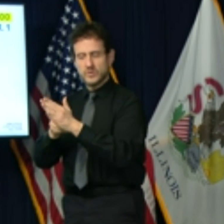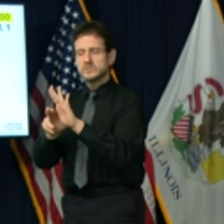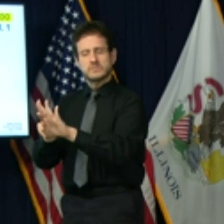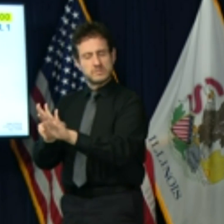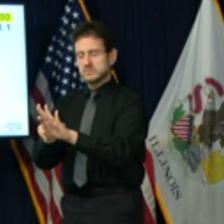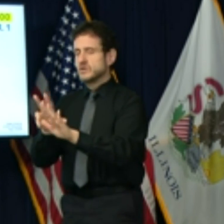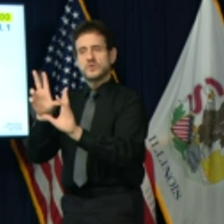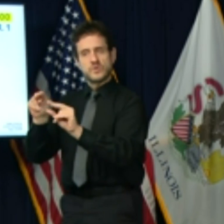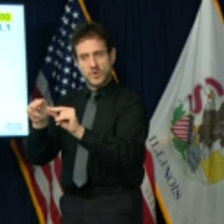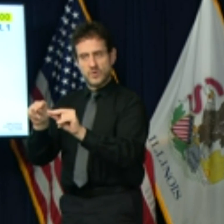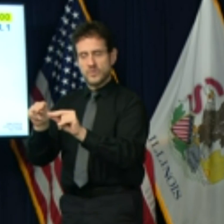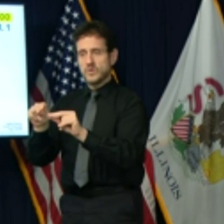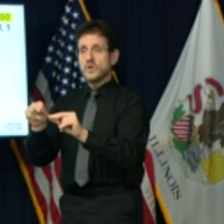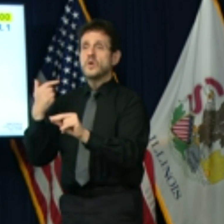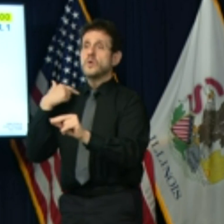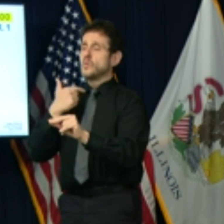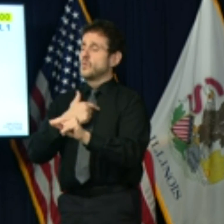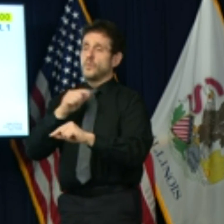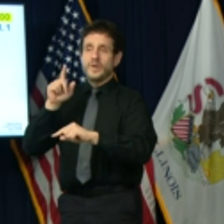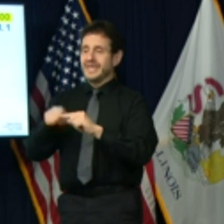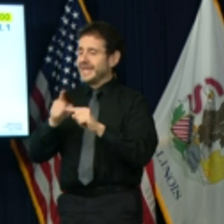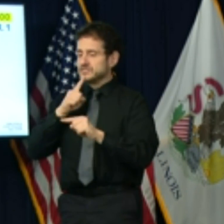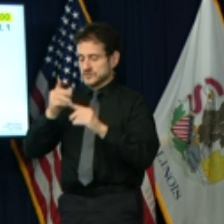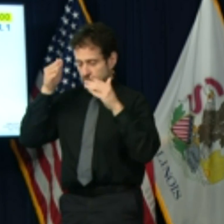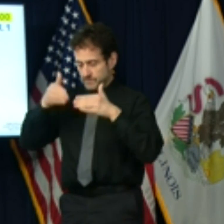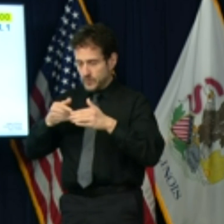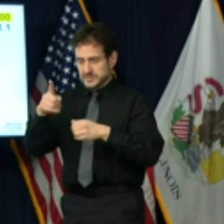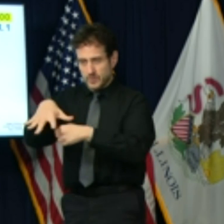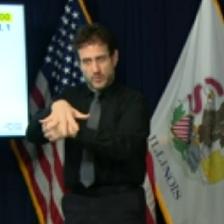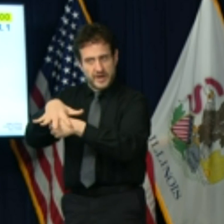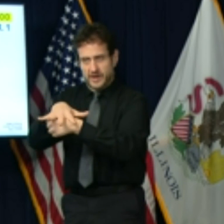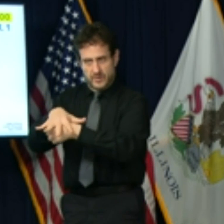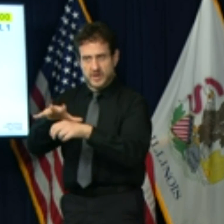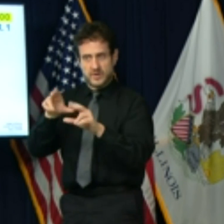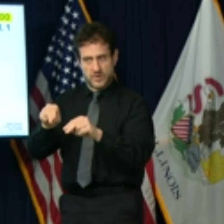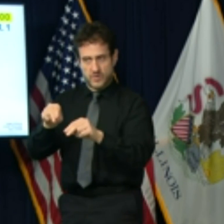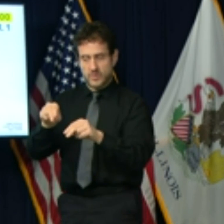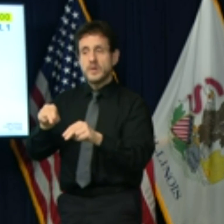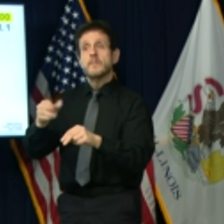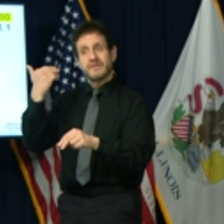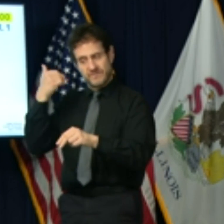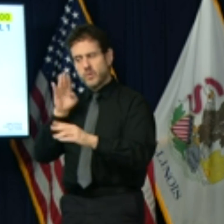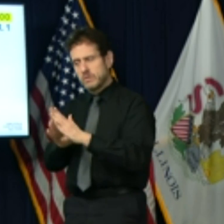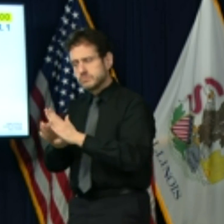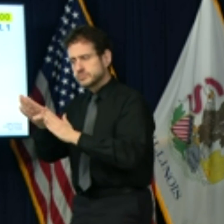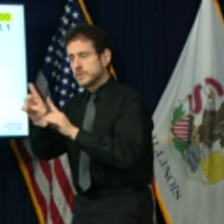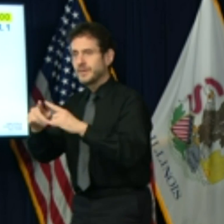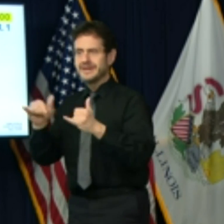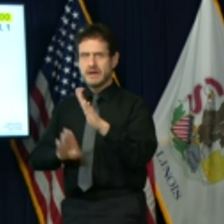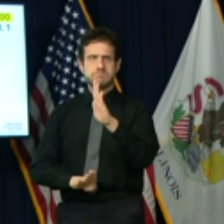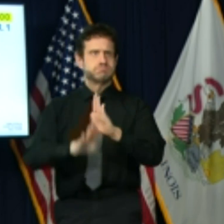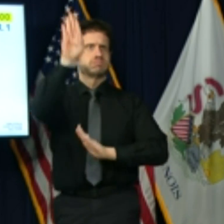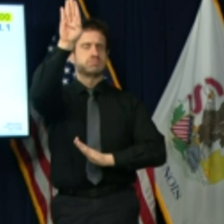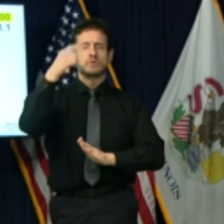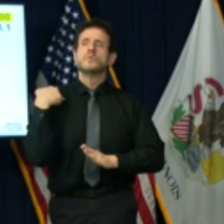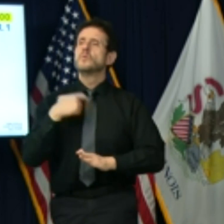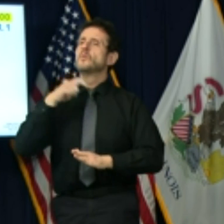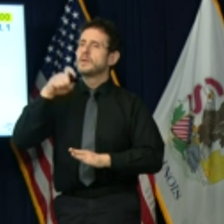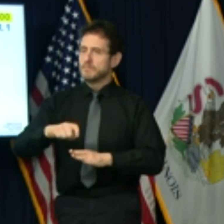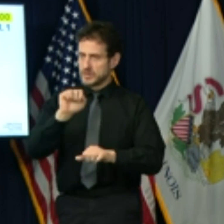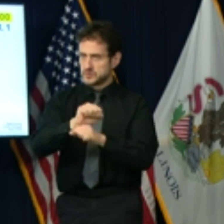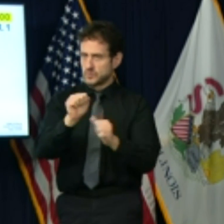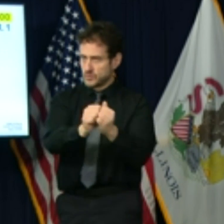infections regionally that were growing in a linear fashion. We must once again work together